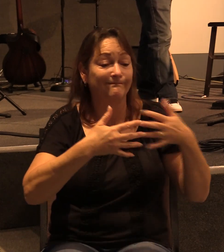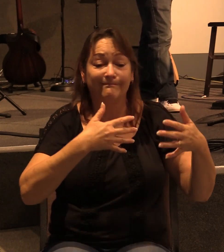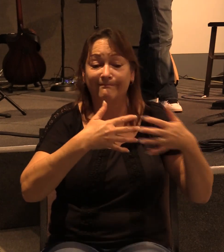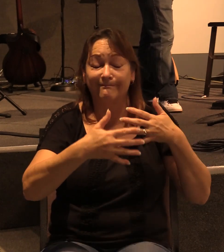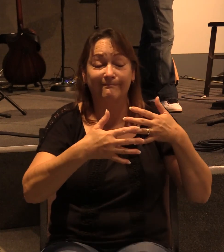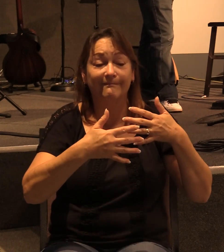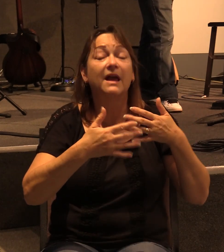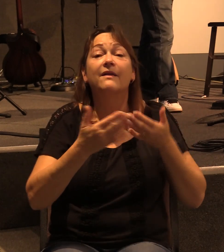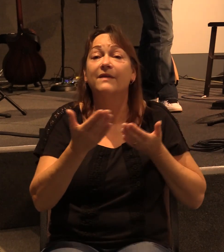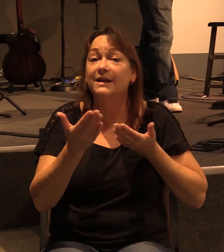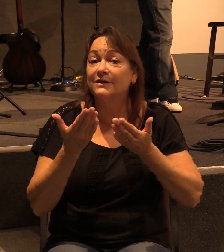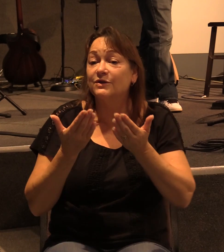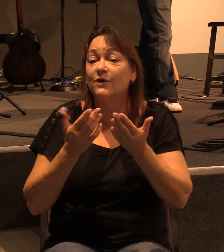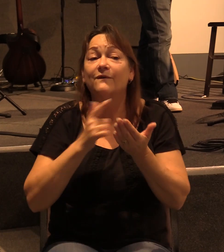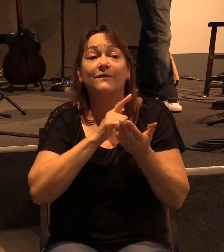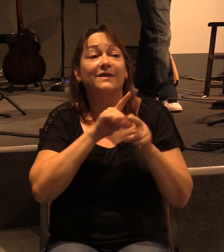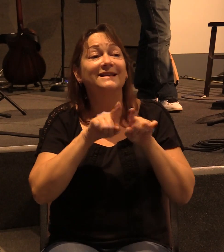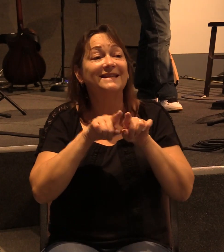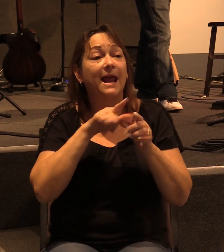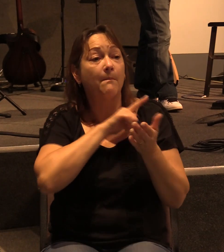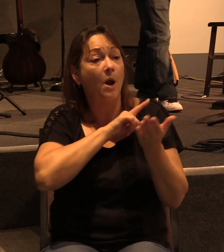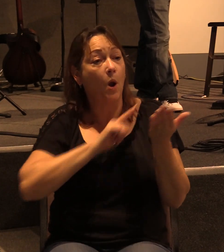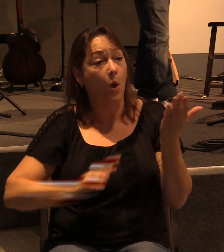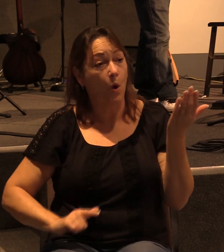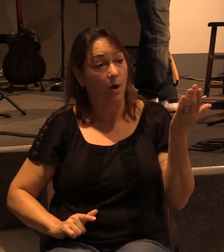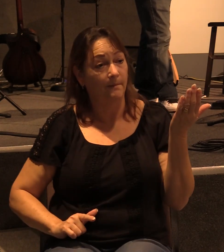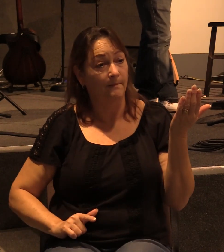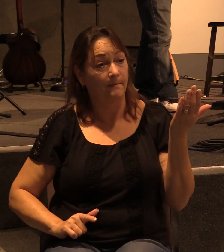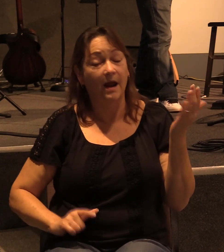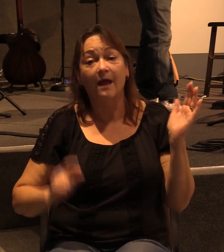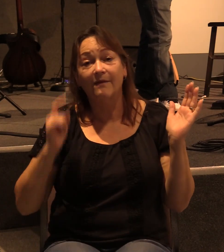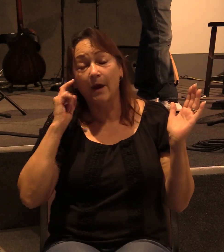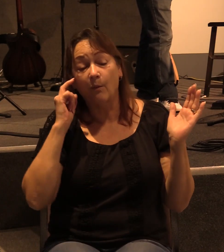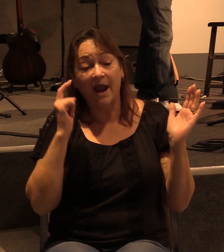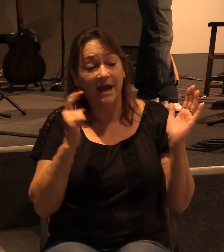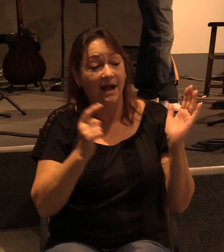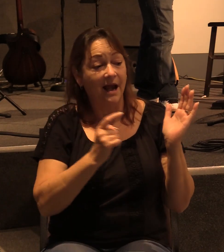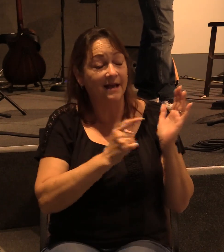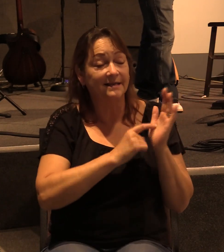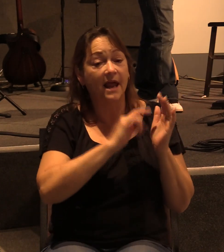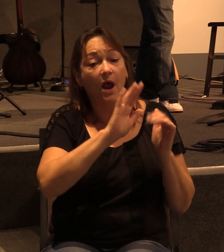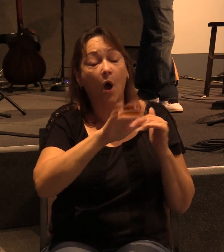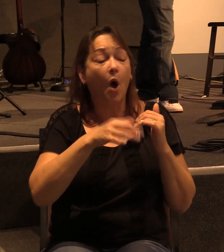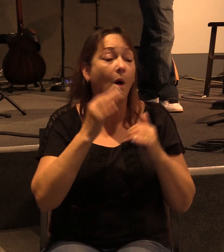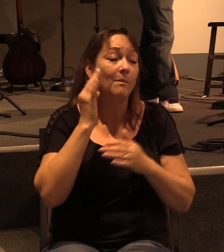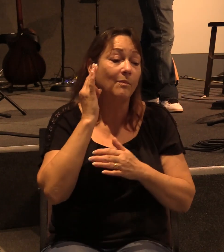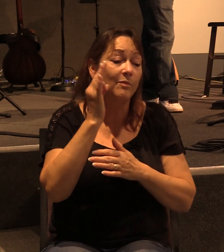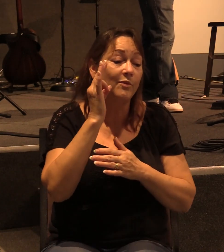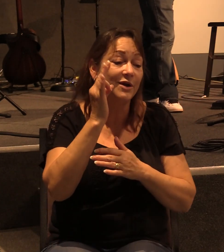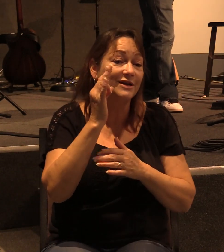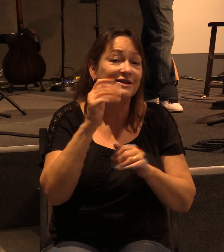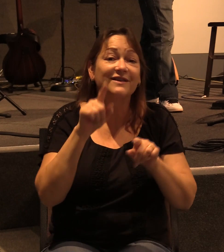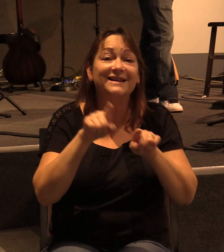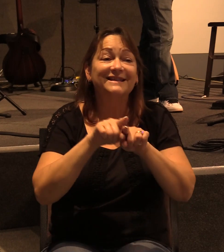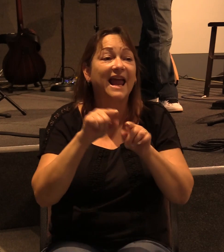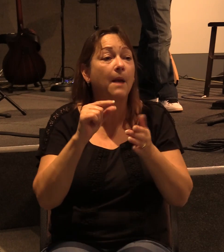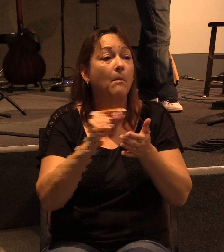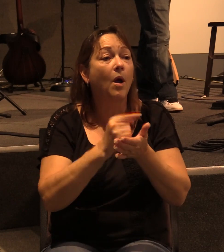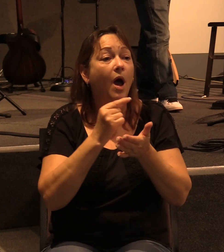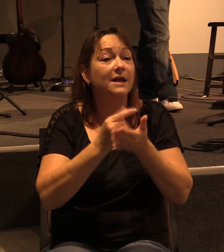they served the same Lord and they recognized that they all preached the same gospel